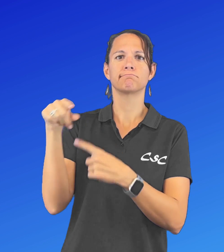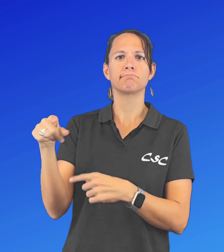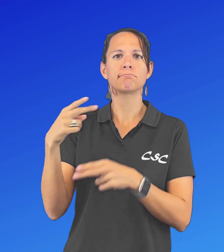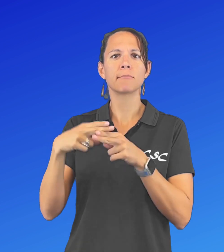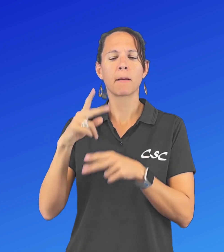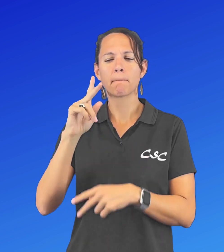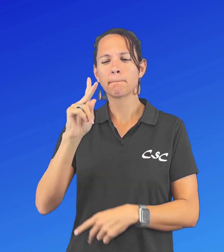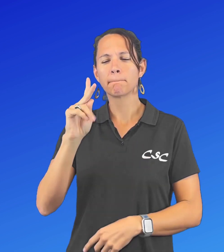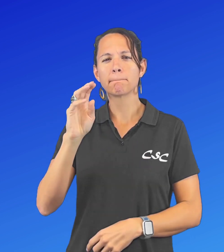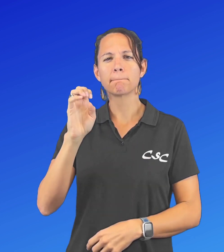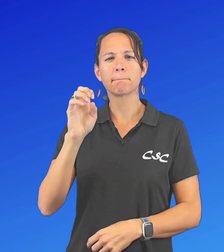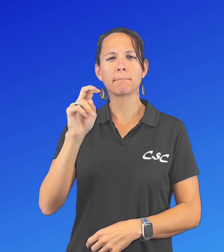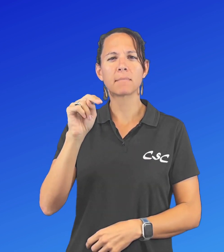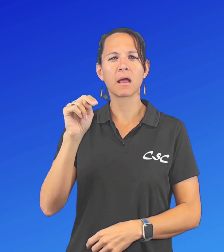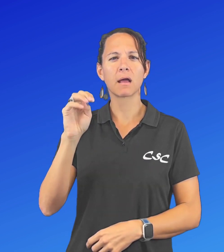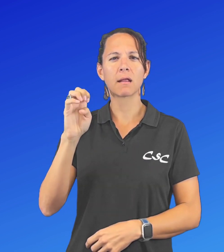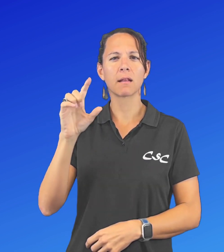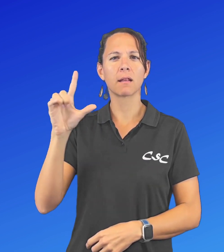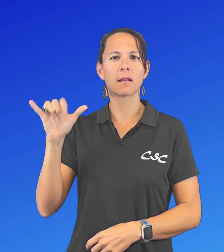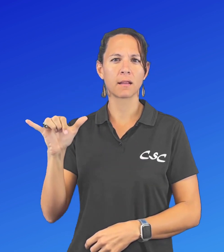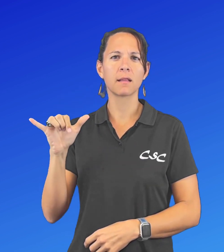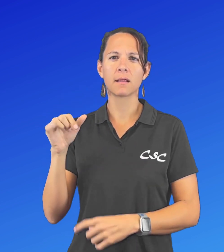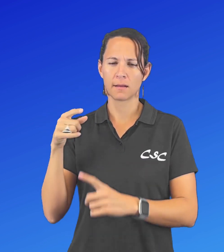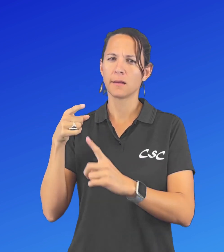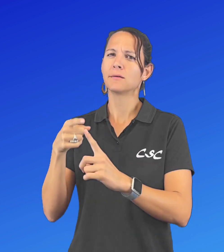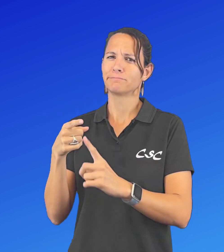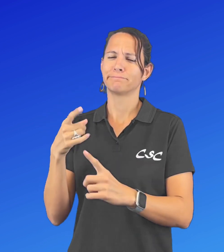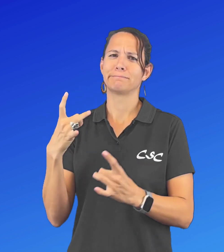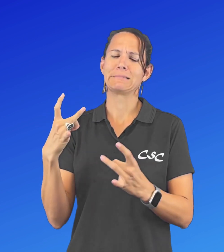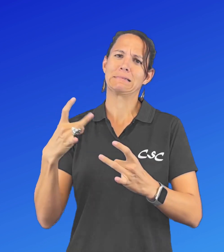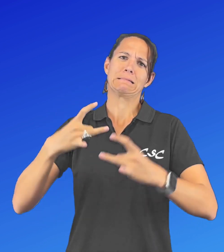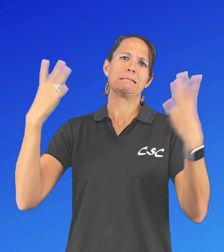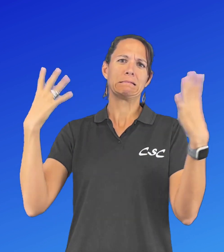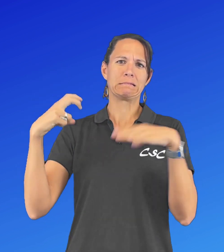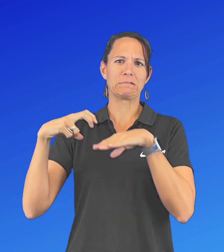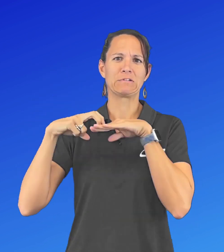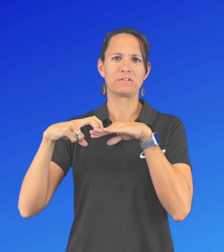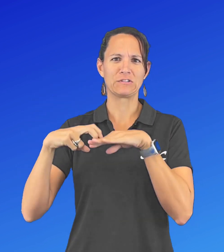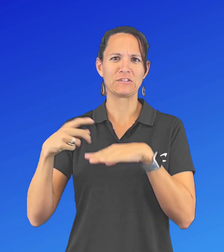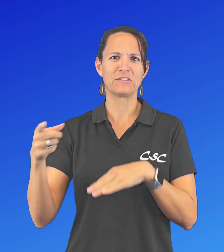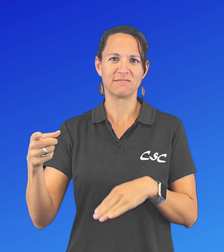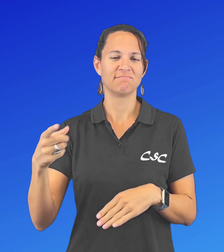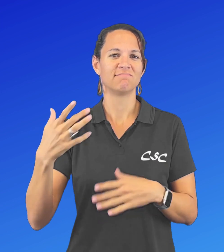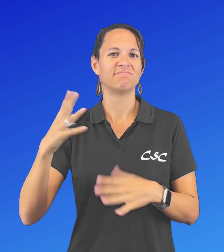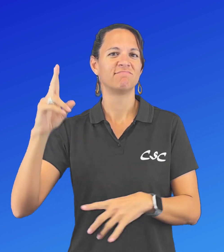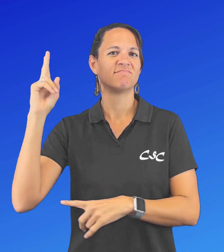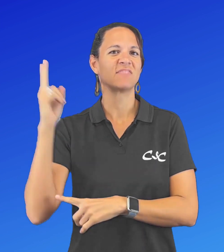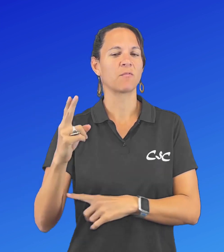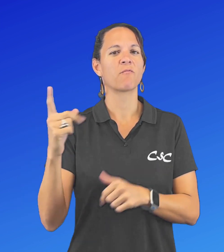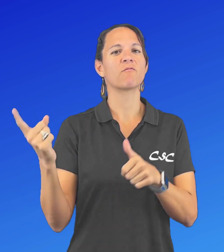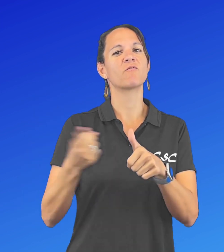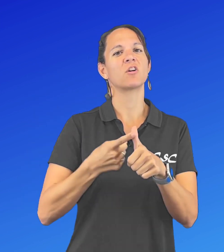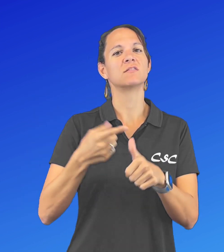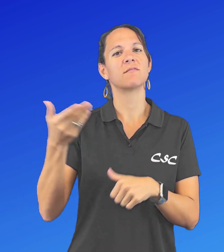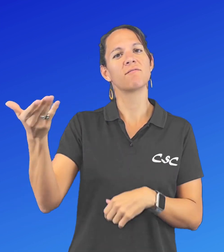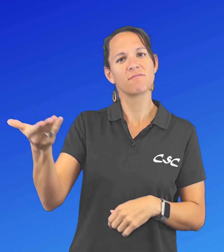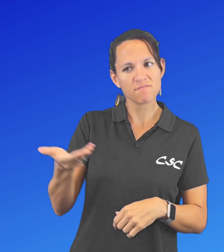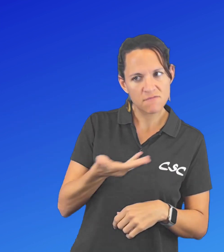surfer, Kenealy, who is an incredible surfer, was the first woman ever to be invited